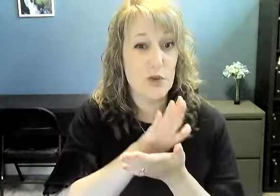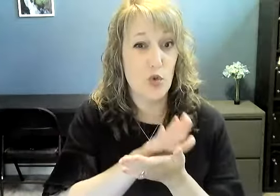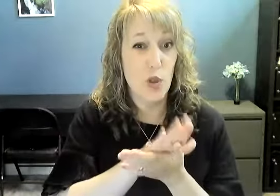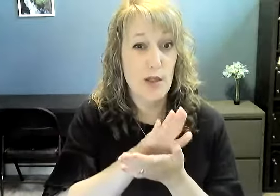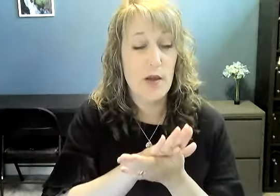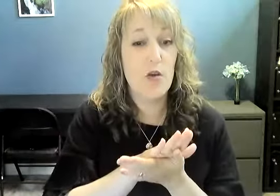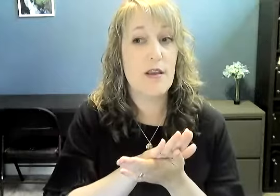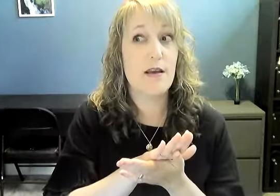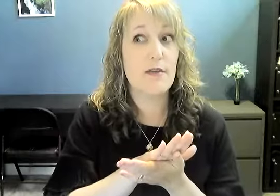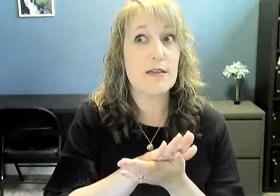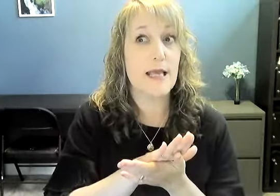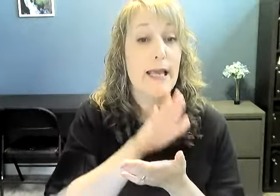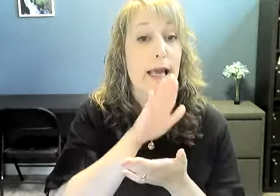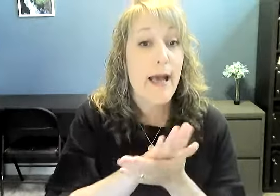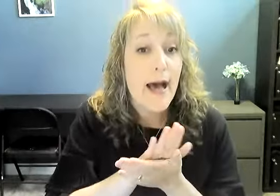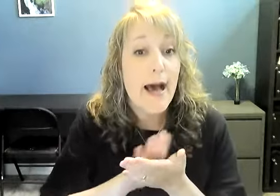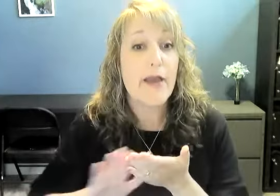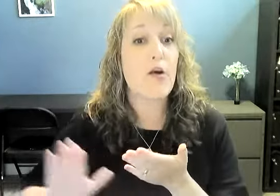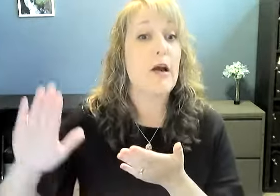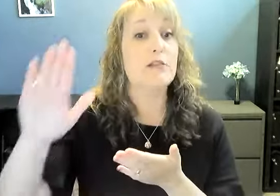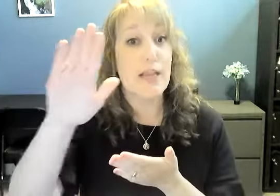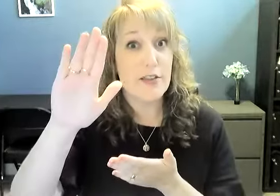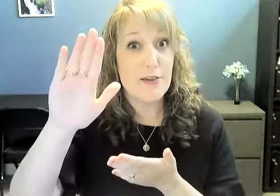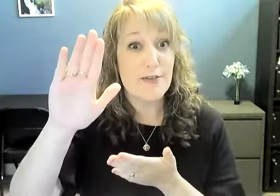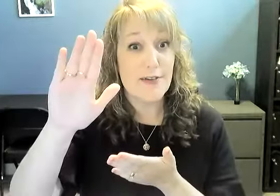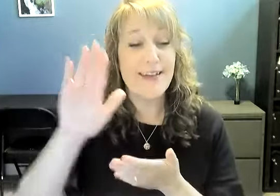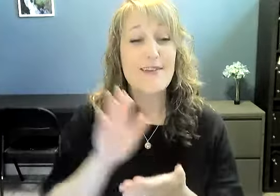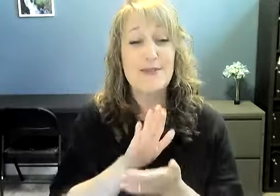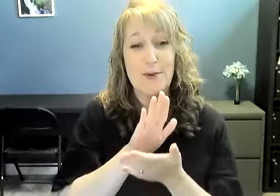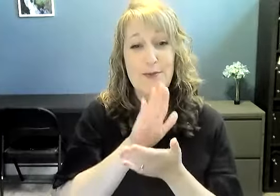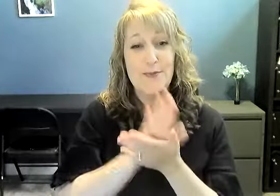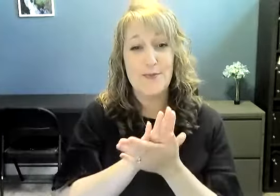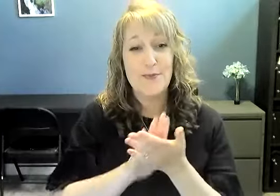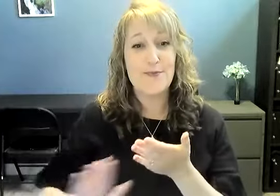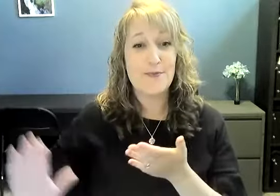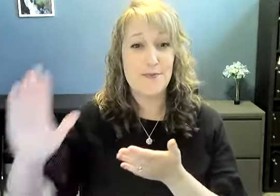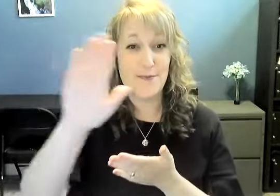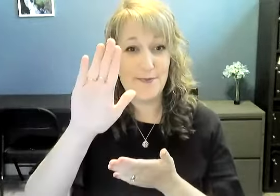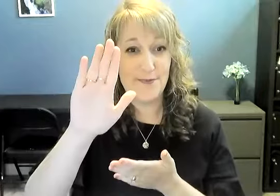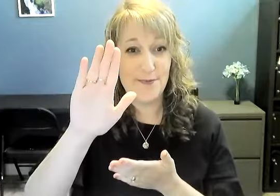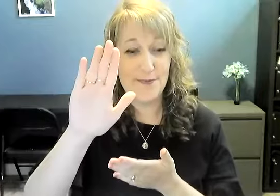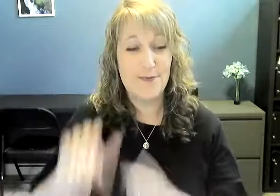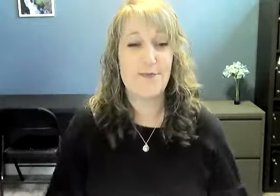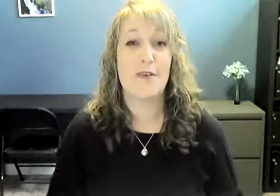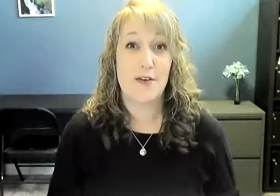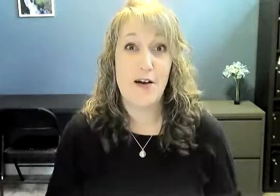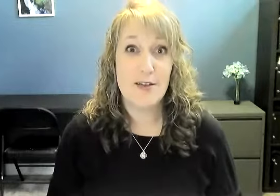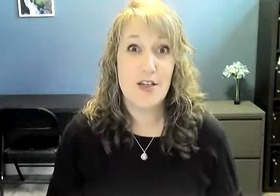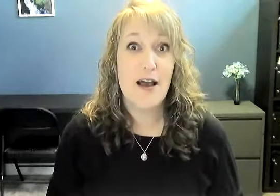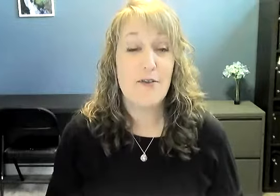school. You can think of it as like higher education. Right? So college. I've